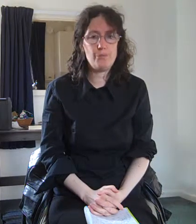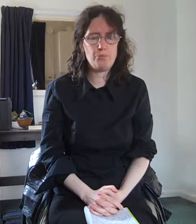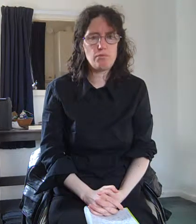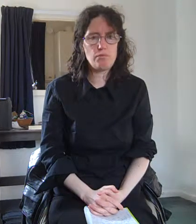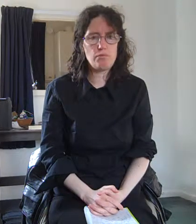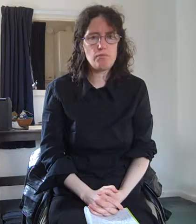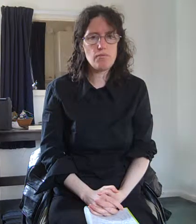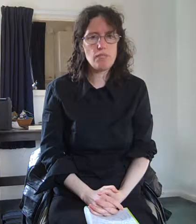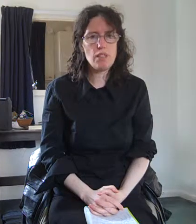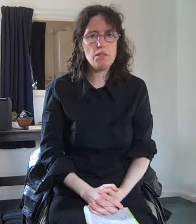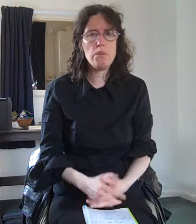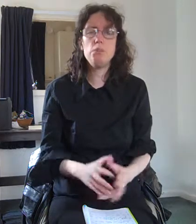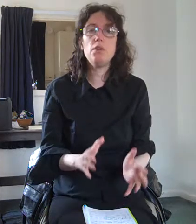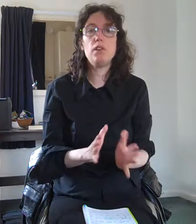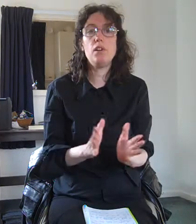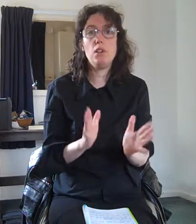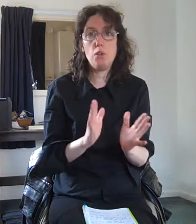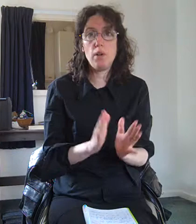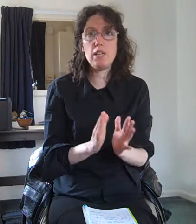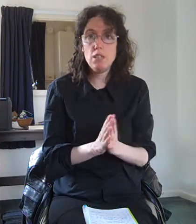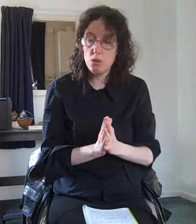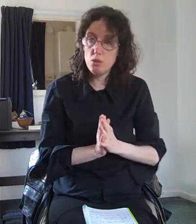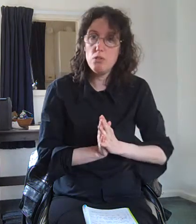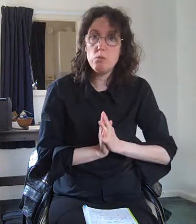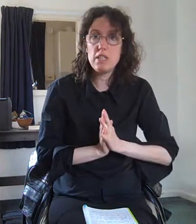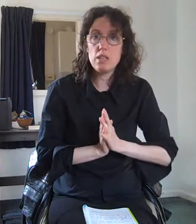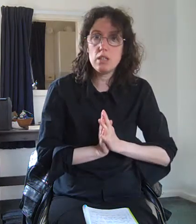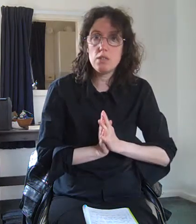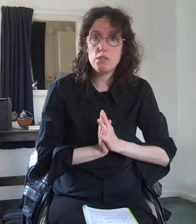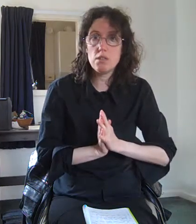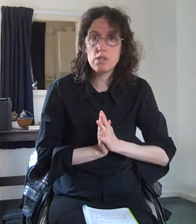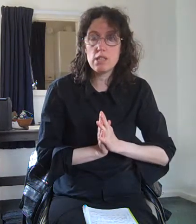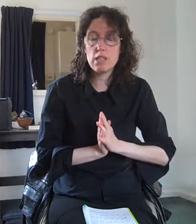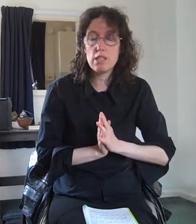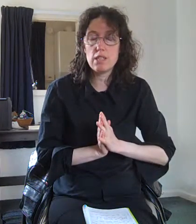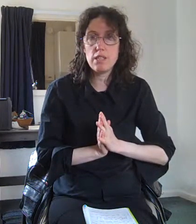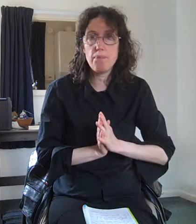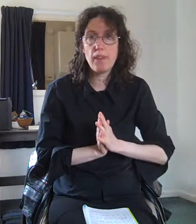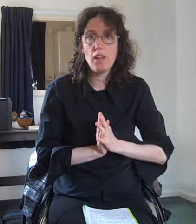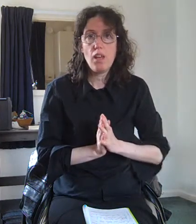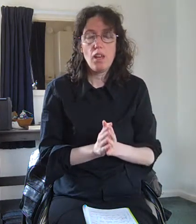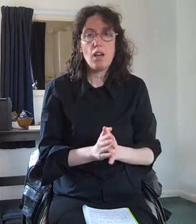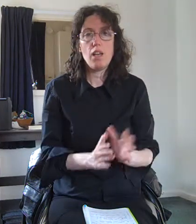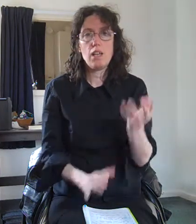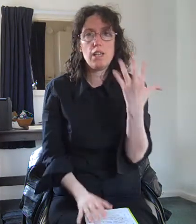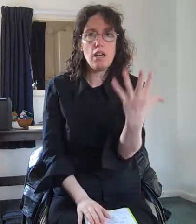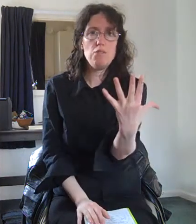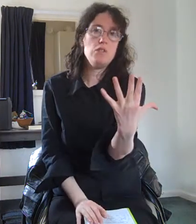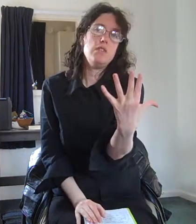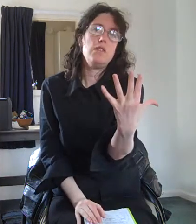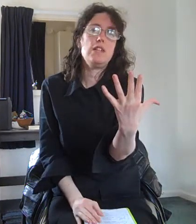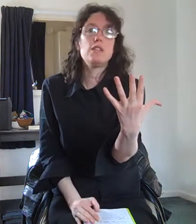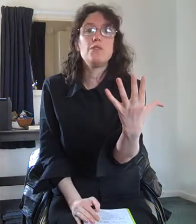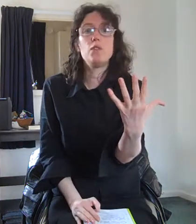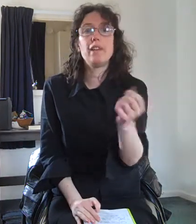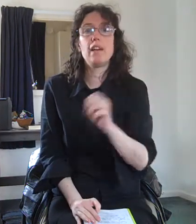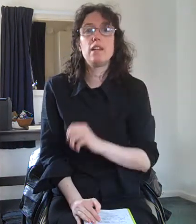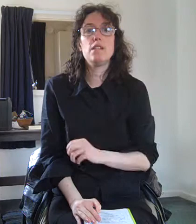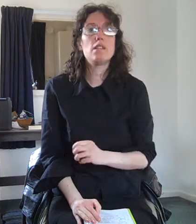the people who I know who've been diagnosed long-sighted I can count on the fingers of one hand